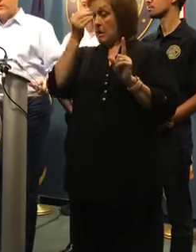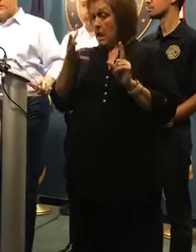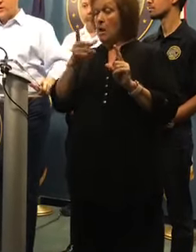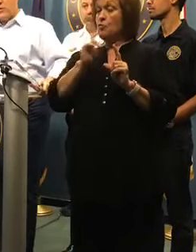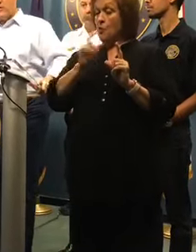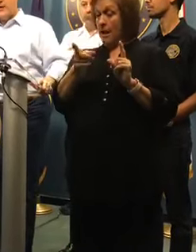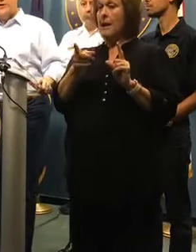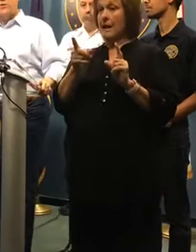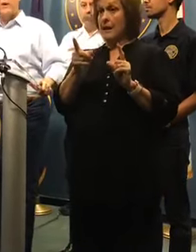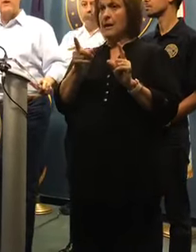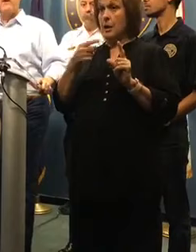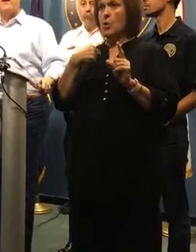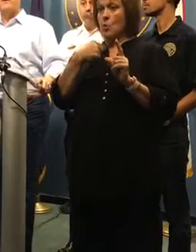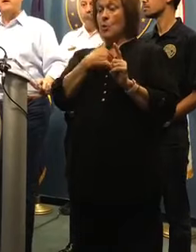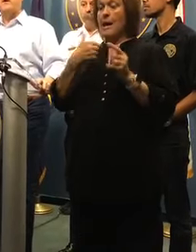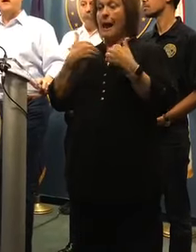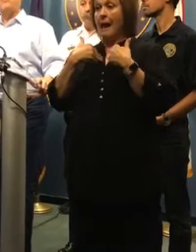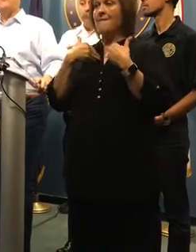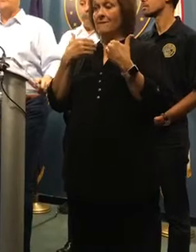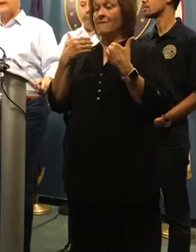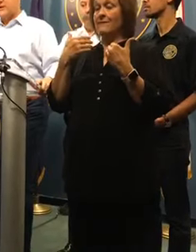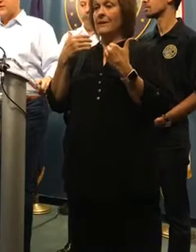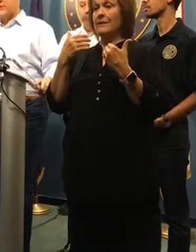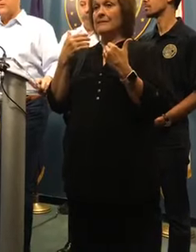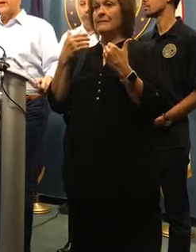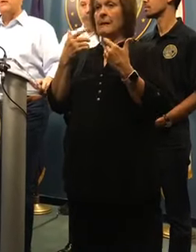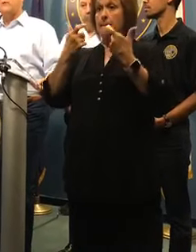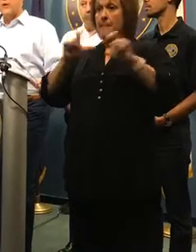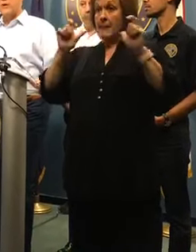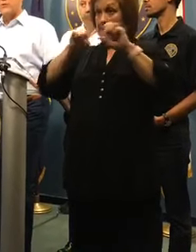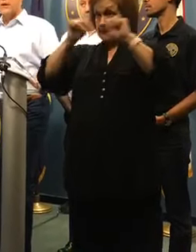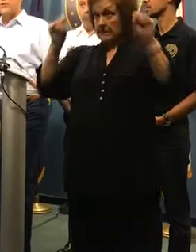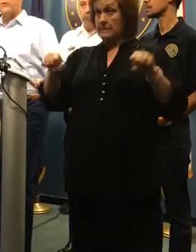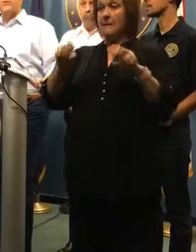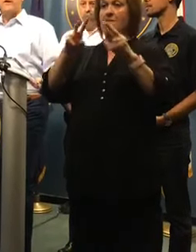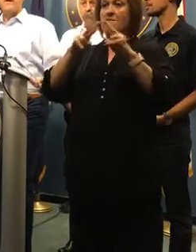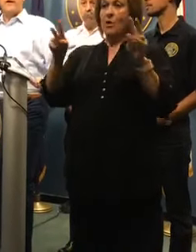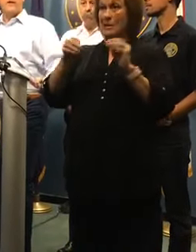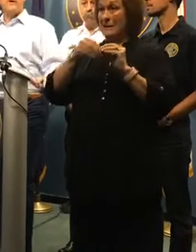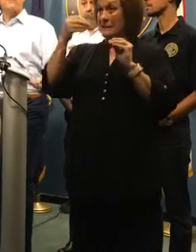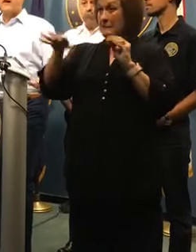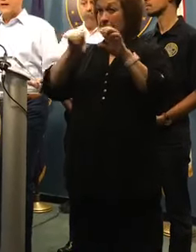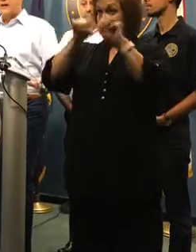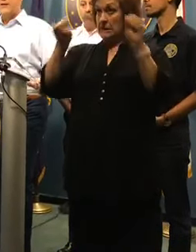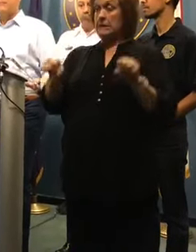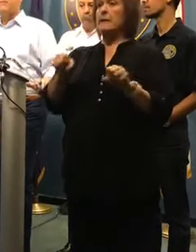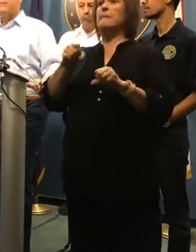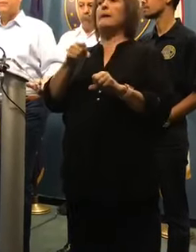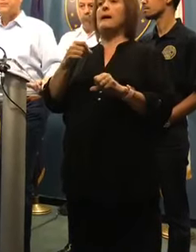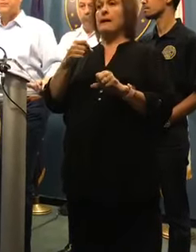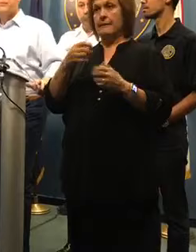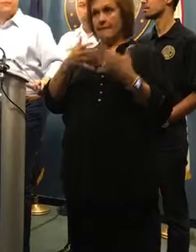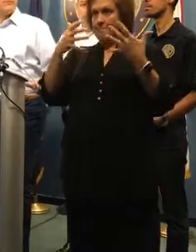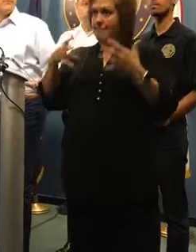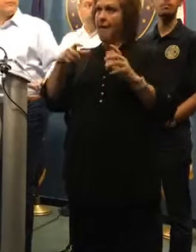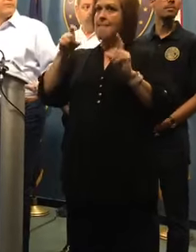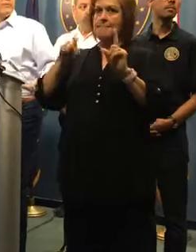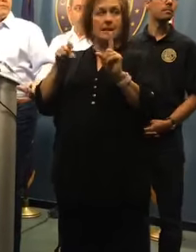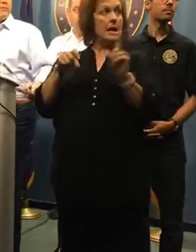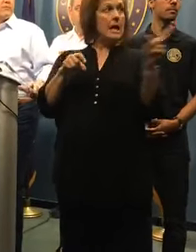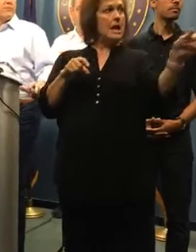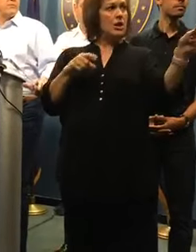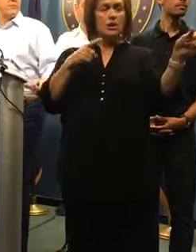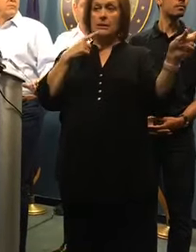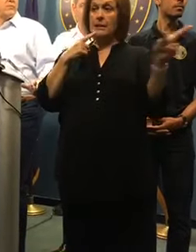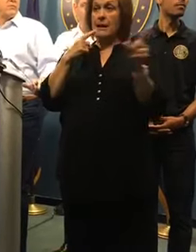any fear of equivocation. We have a, a big system and it's very expensive and there's a lot of need. And on the third party,